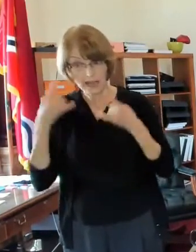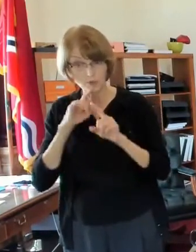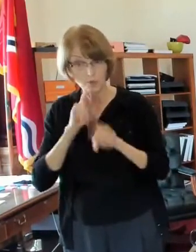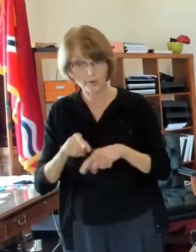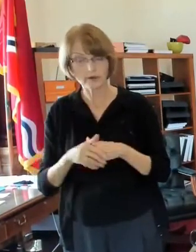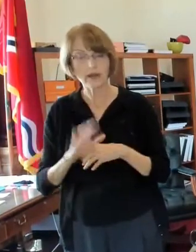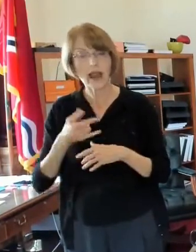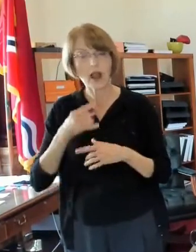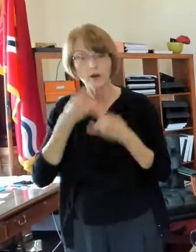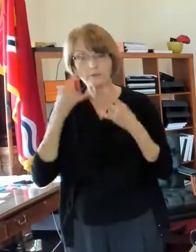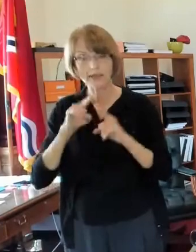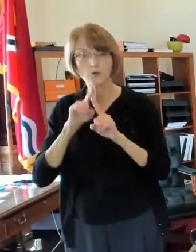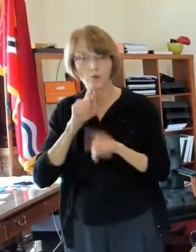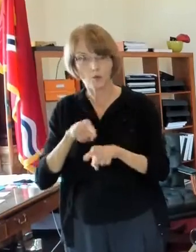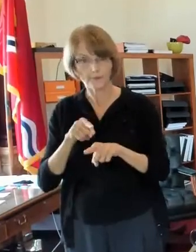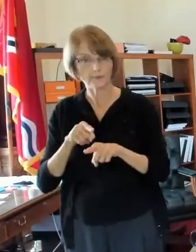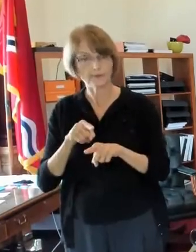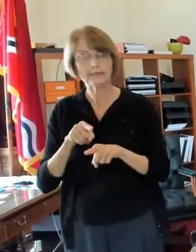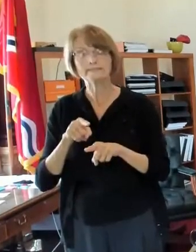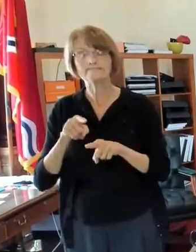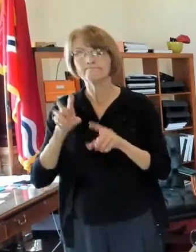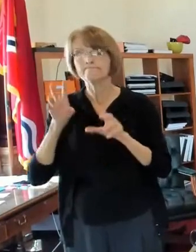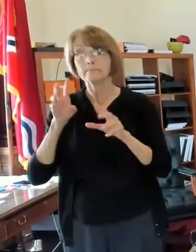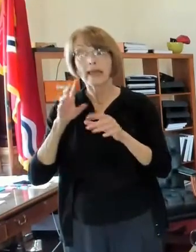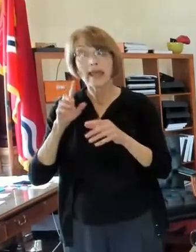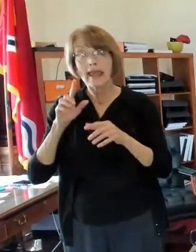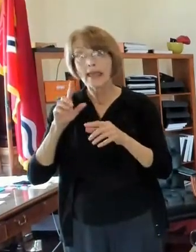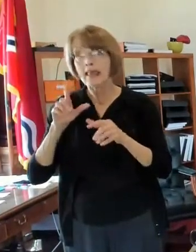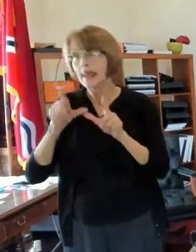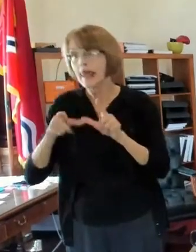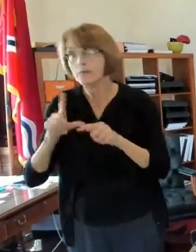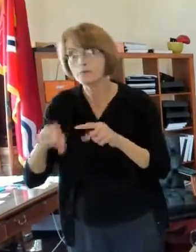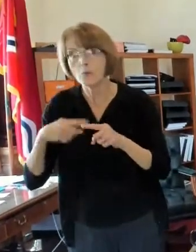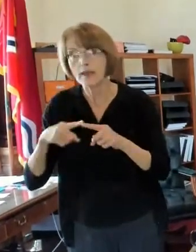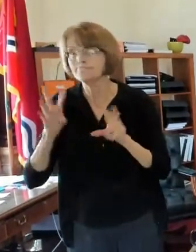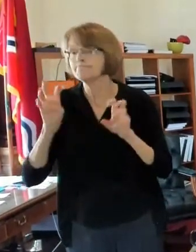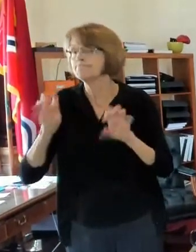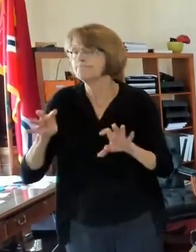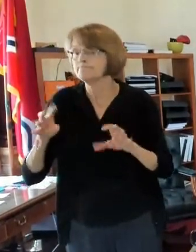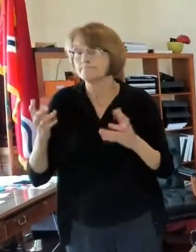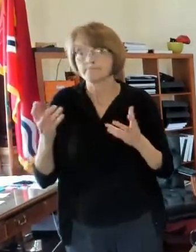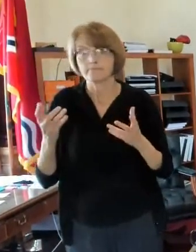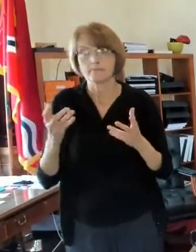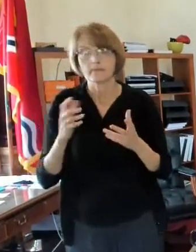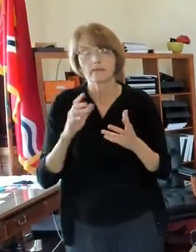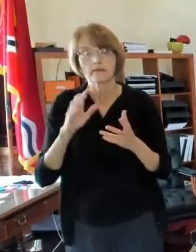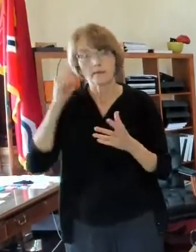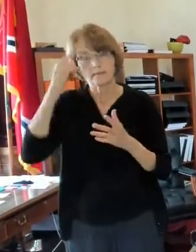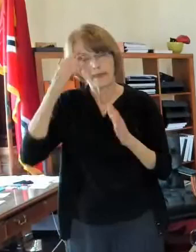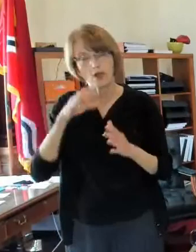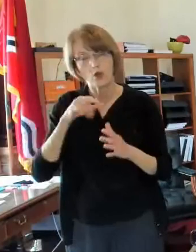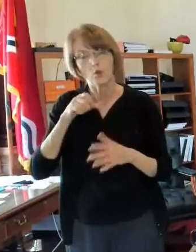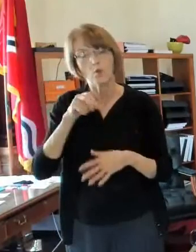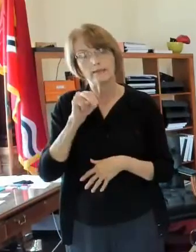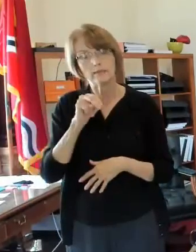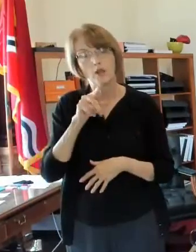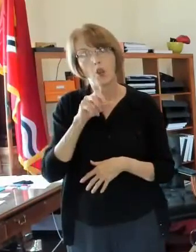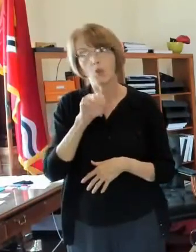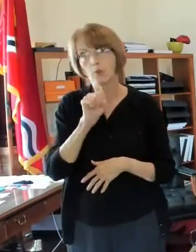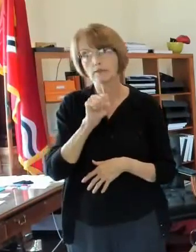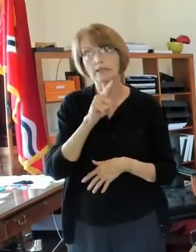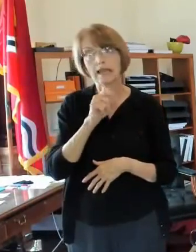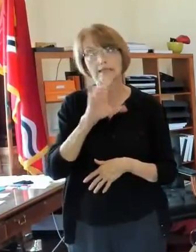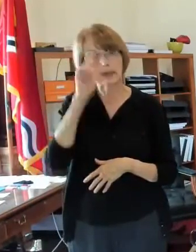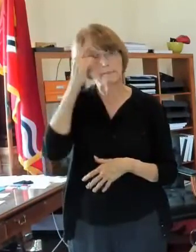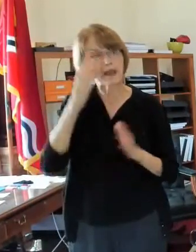mask order is already indefinite so i did see yesterday that mayor quentin lucas extended his i think it's until